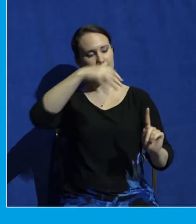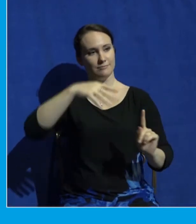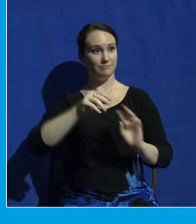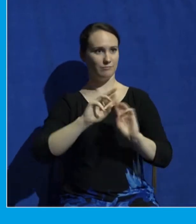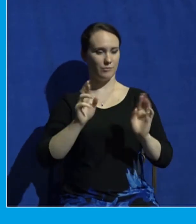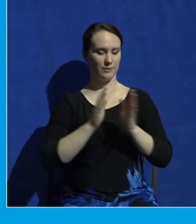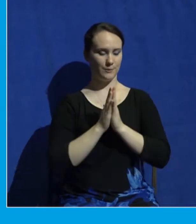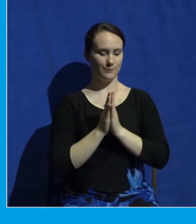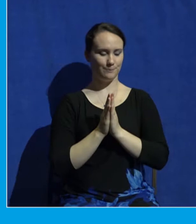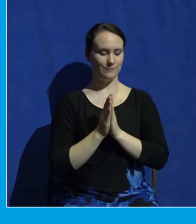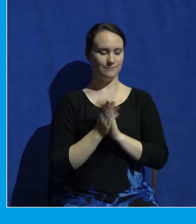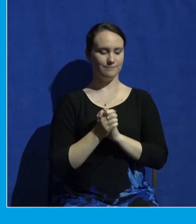Let's pray together.